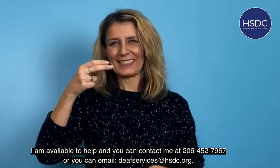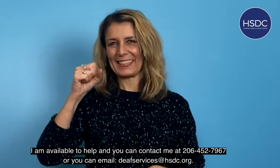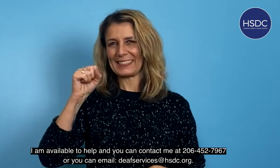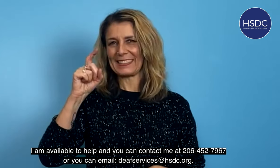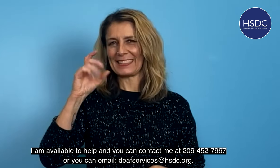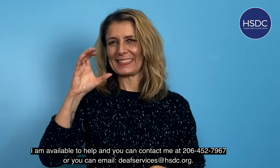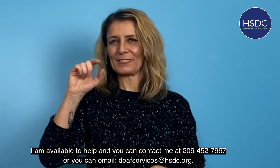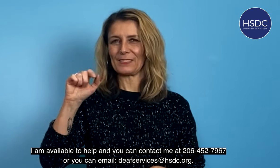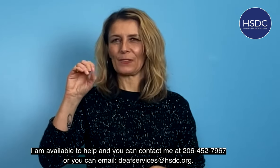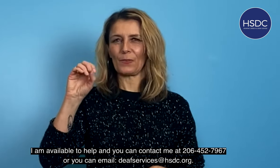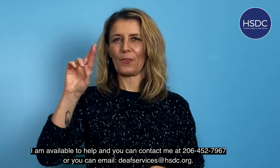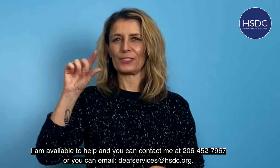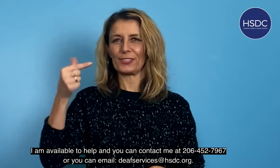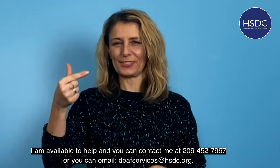you. Thank you for joining Thank